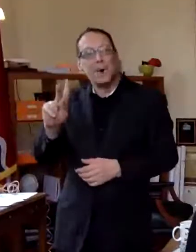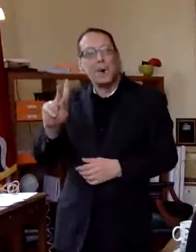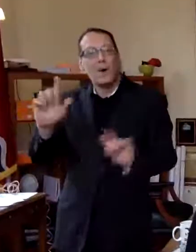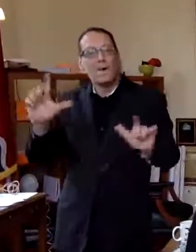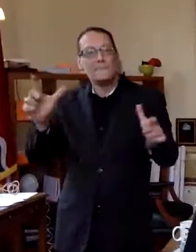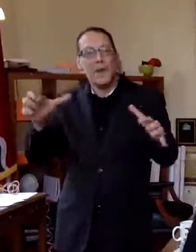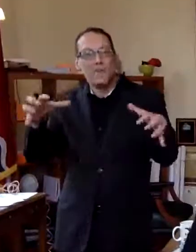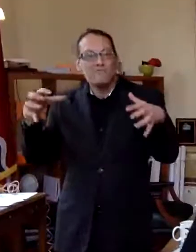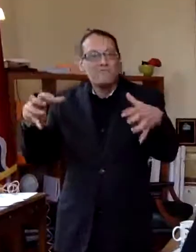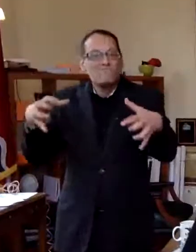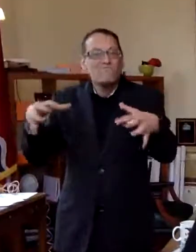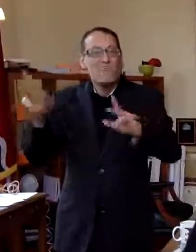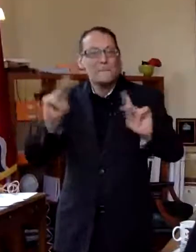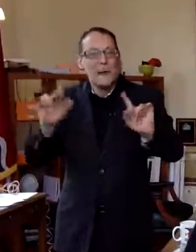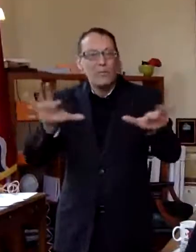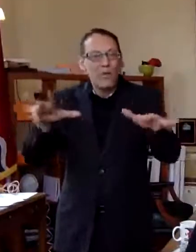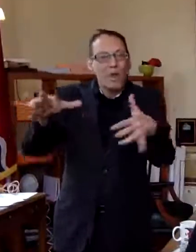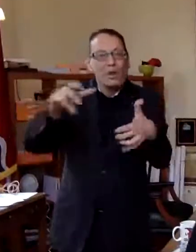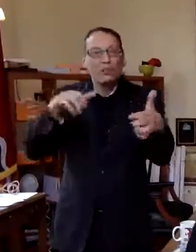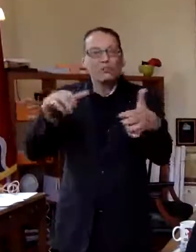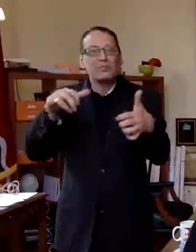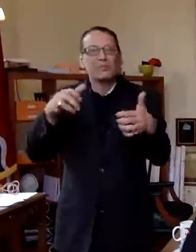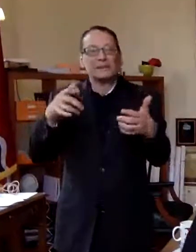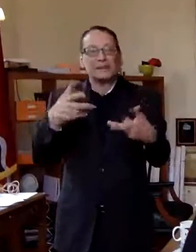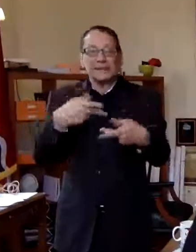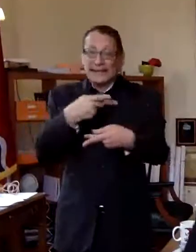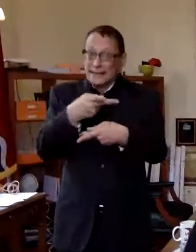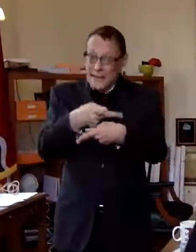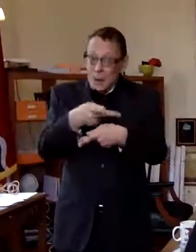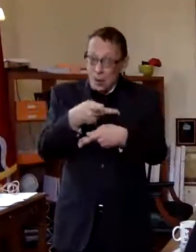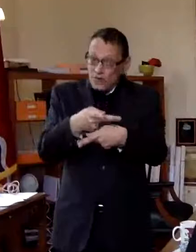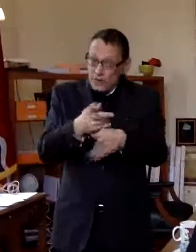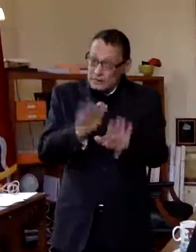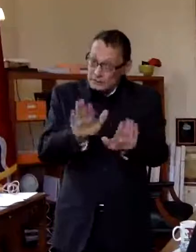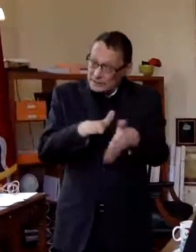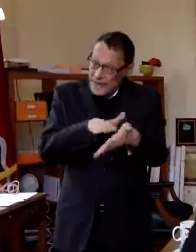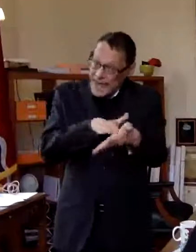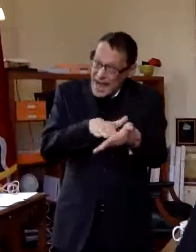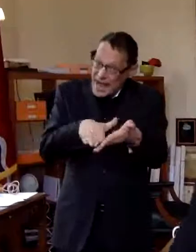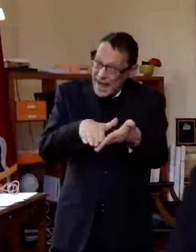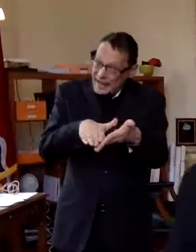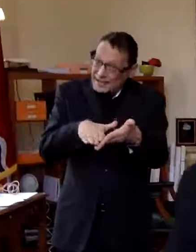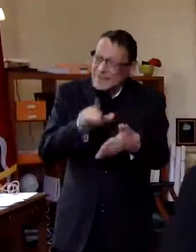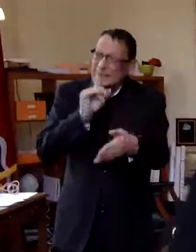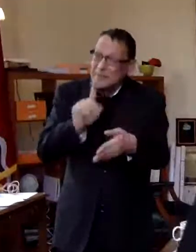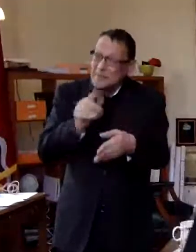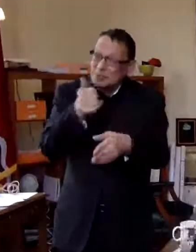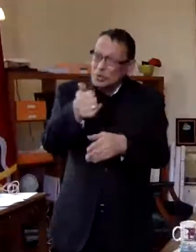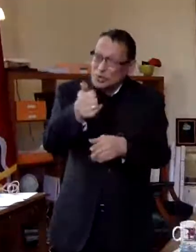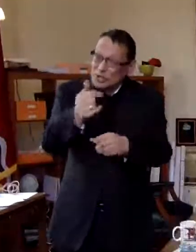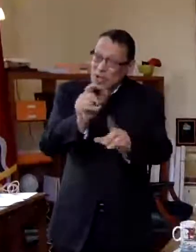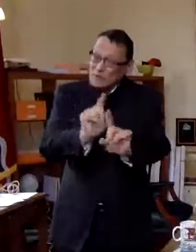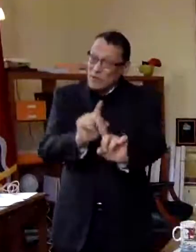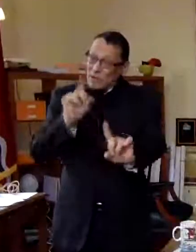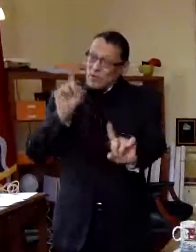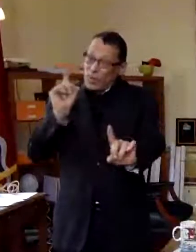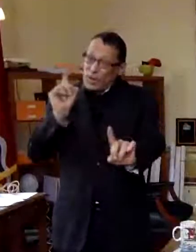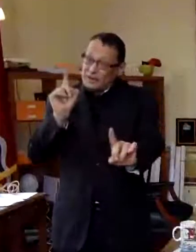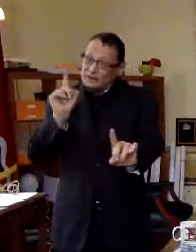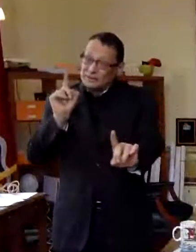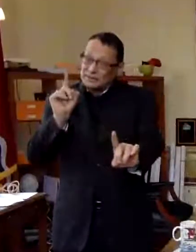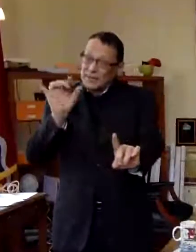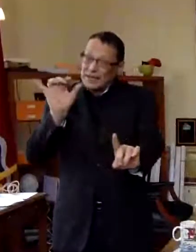big group of people you know i think you have to carefully nicely be sure that you keep yourself away from them because